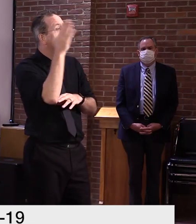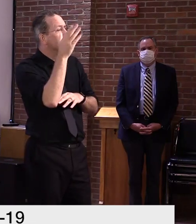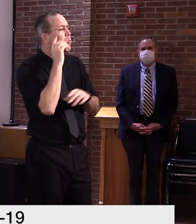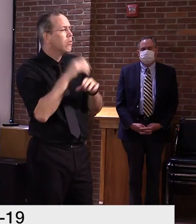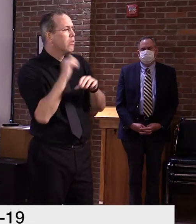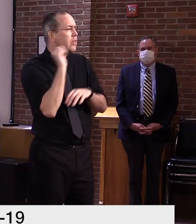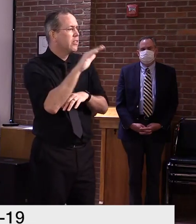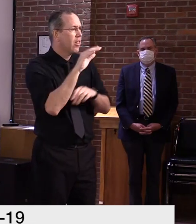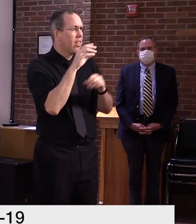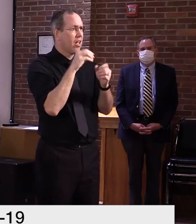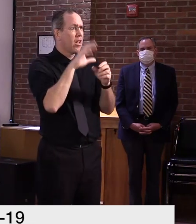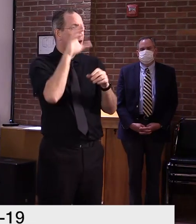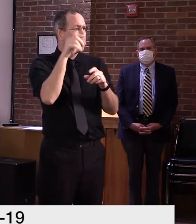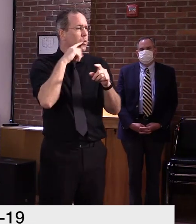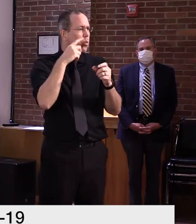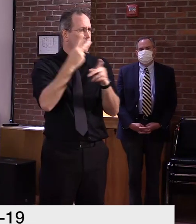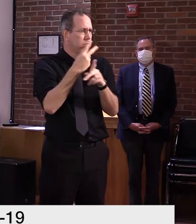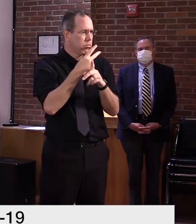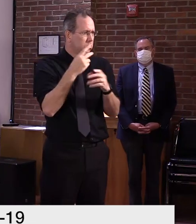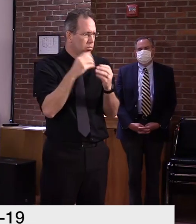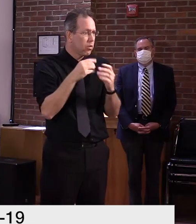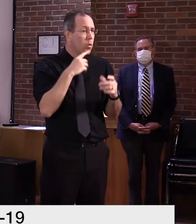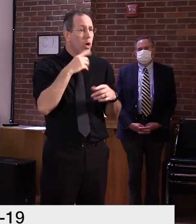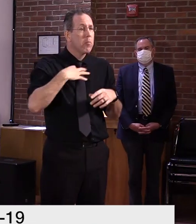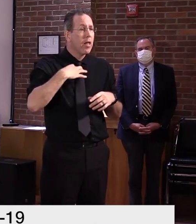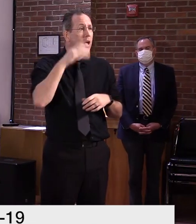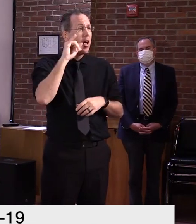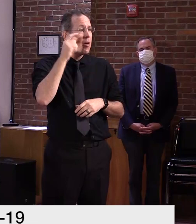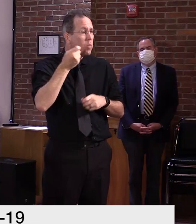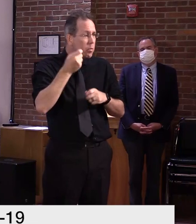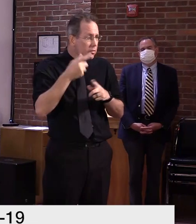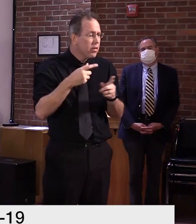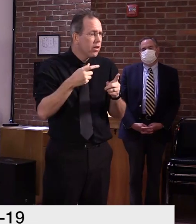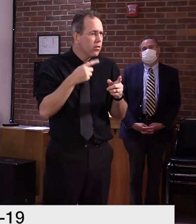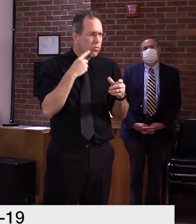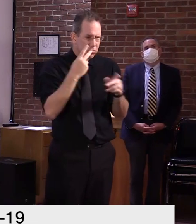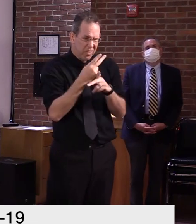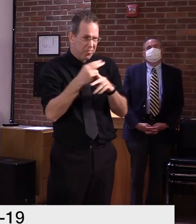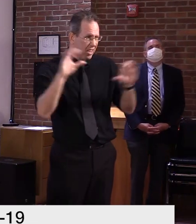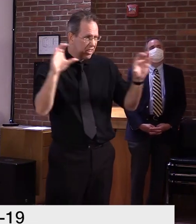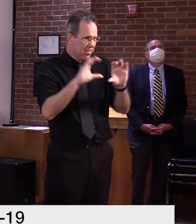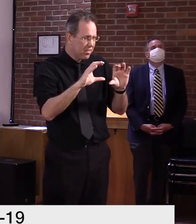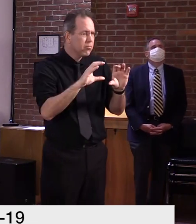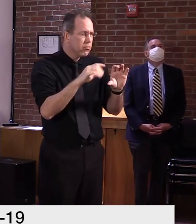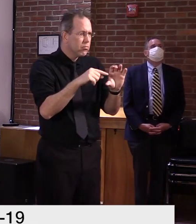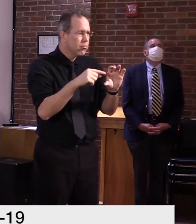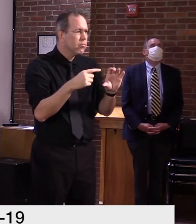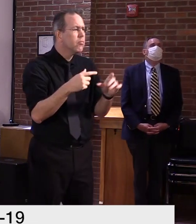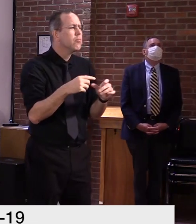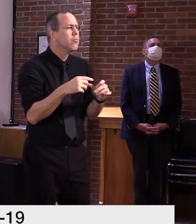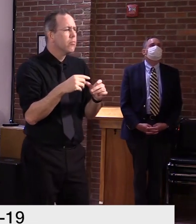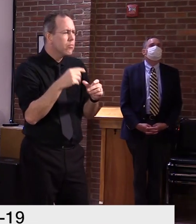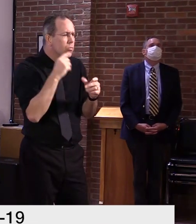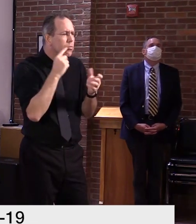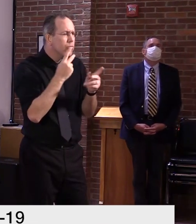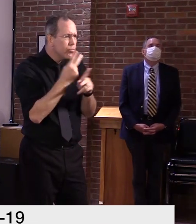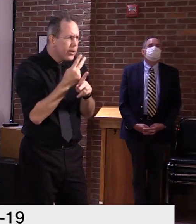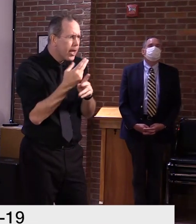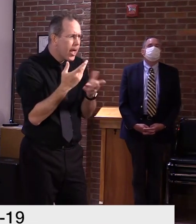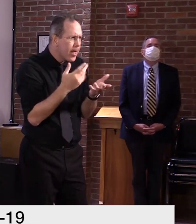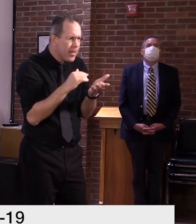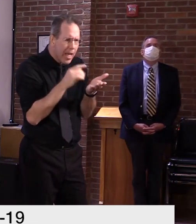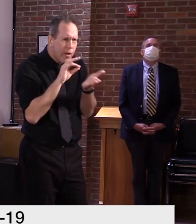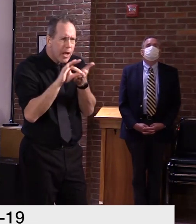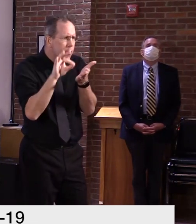once we review both of those initial scans, um, and, and are able to track those claims